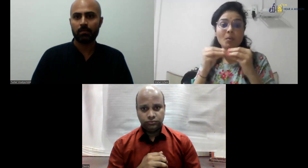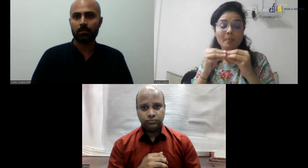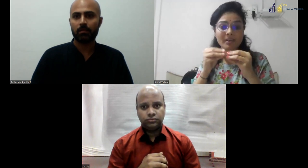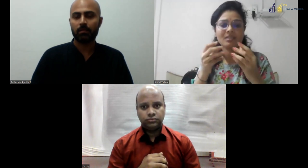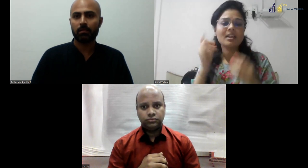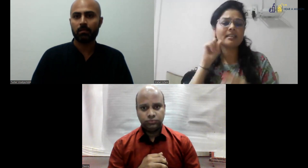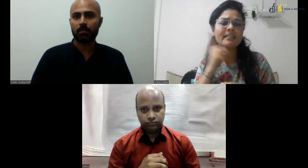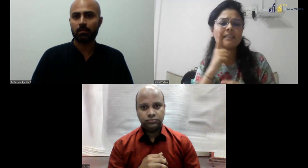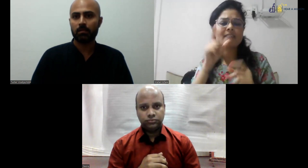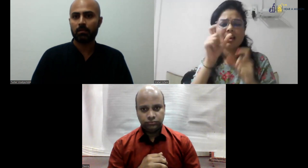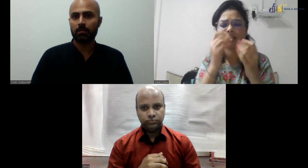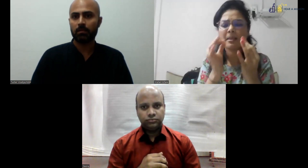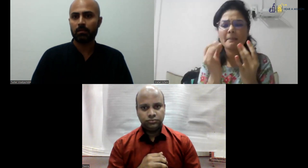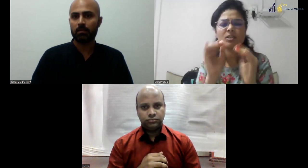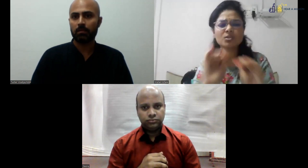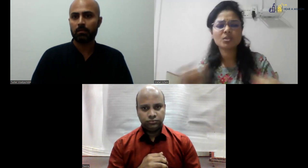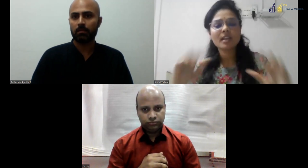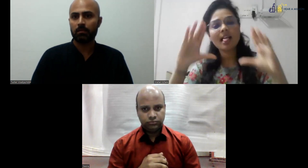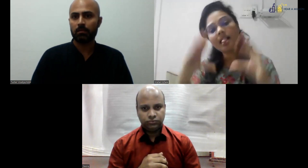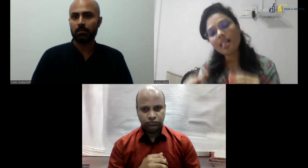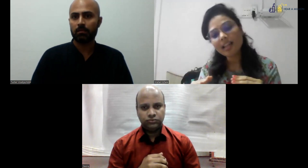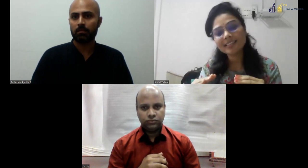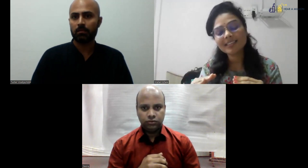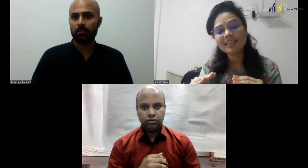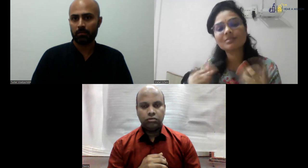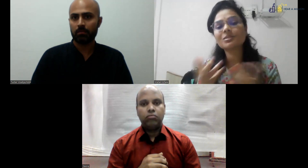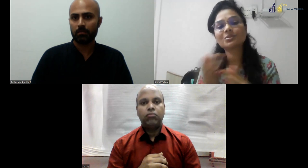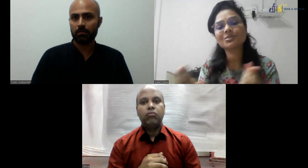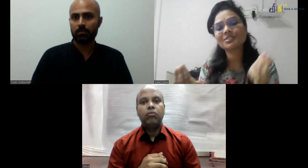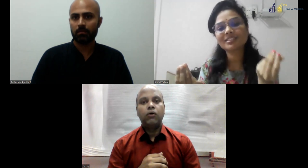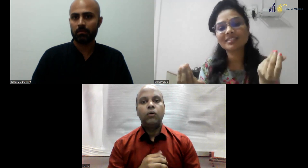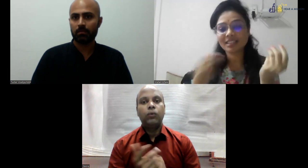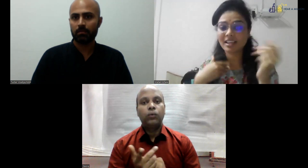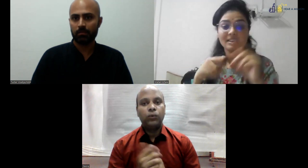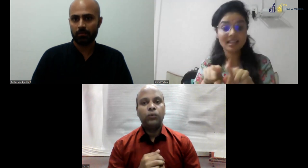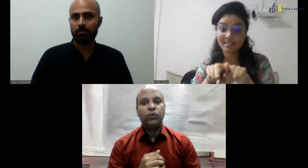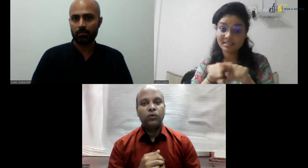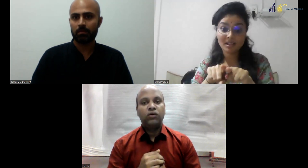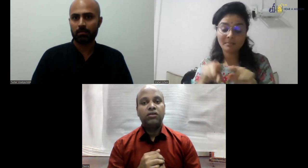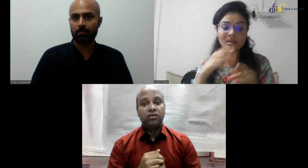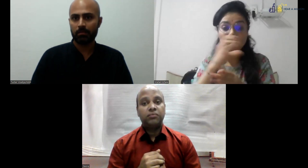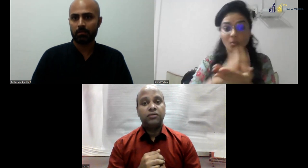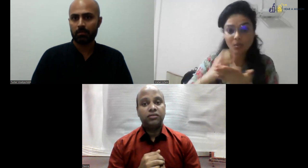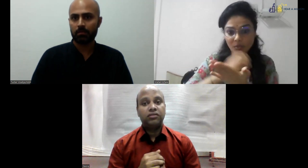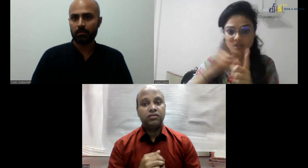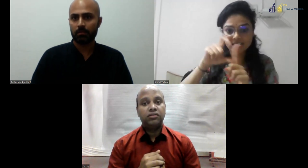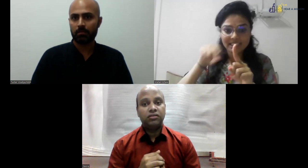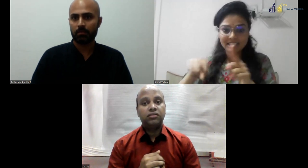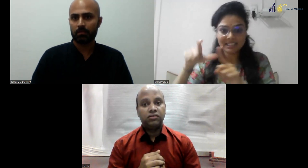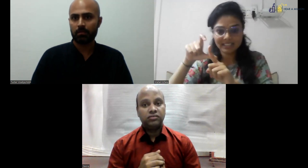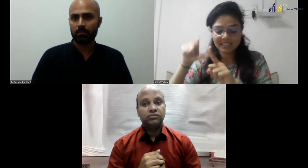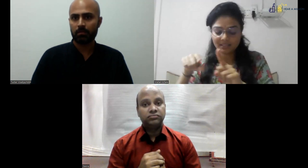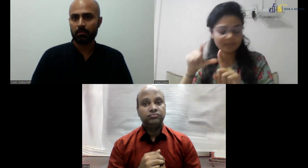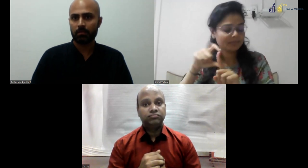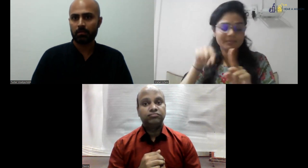So, earlier we do have the deaf students and right now also we have a deaf student, but now students are not applying for the courses in